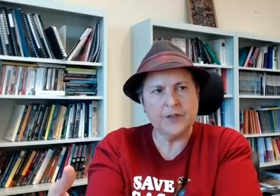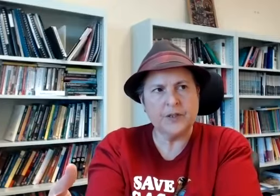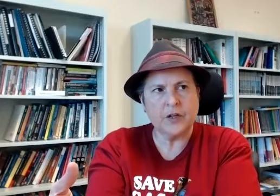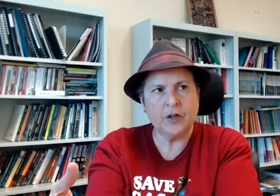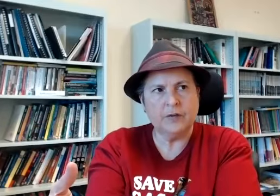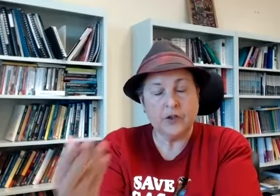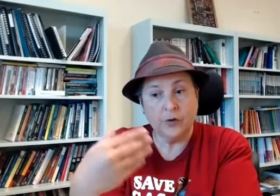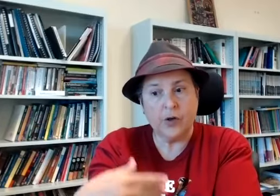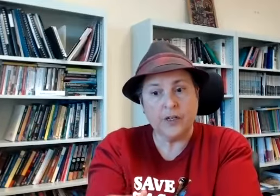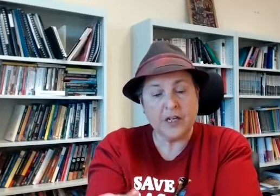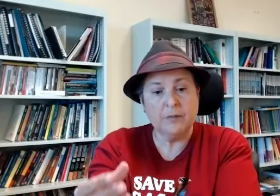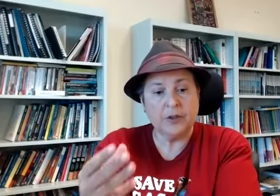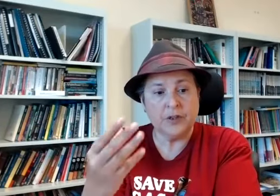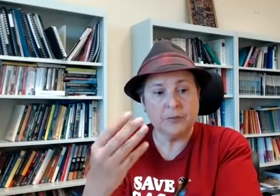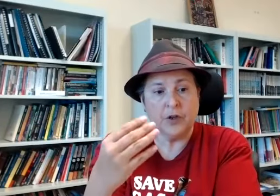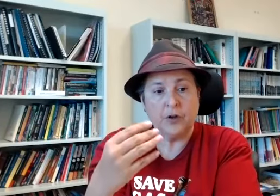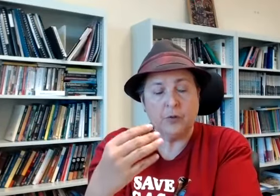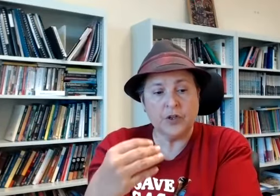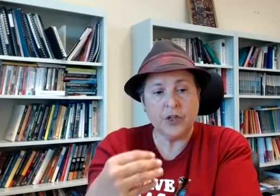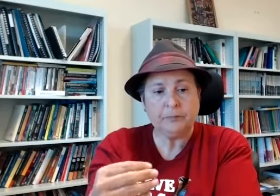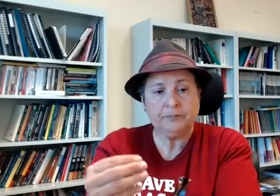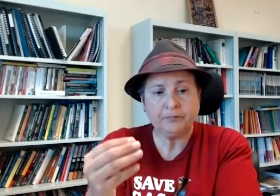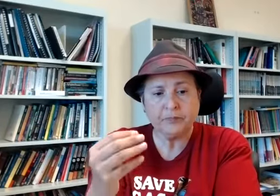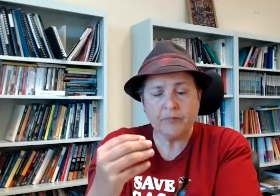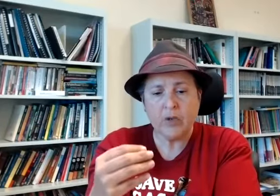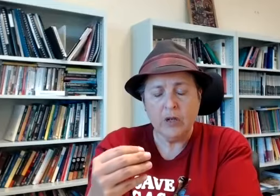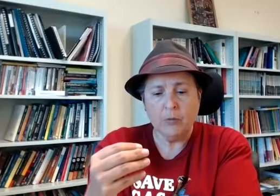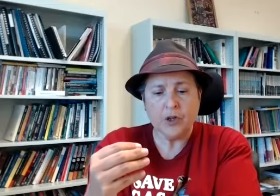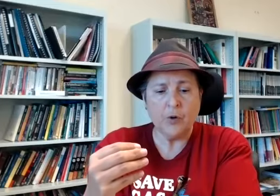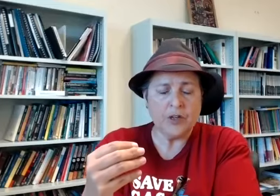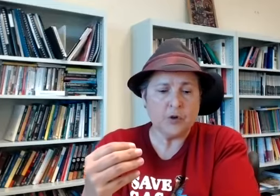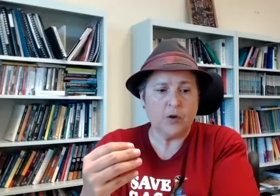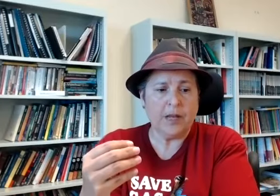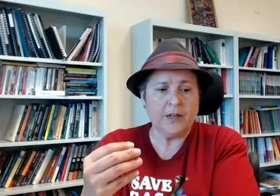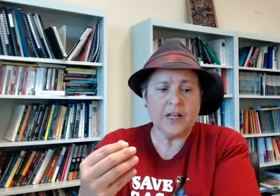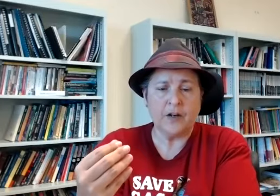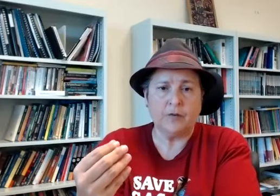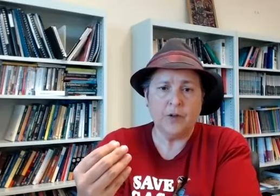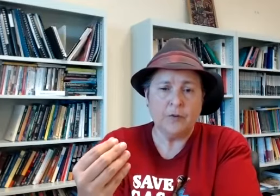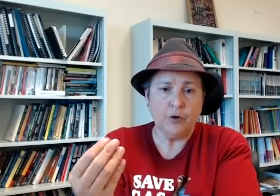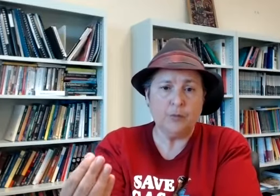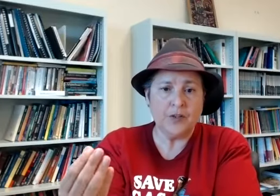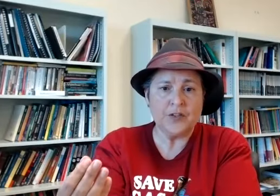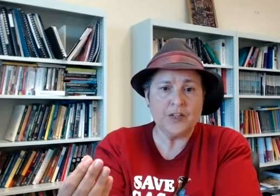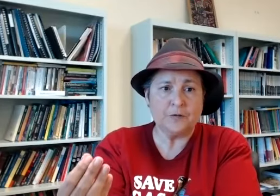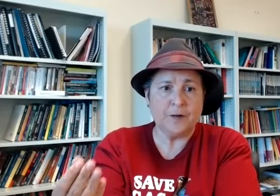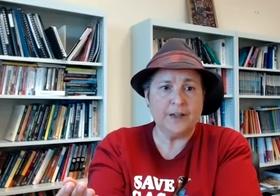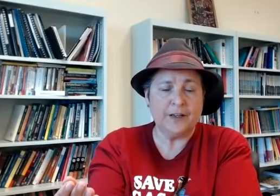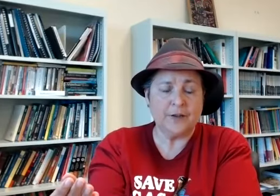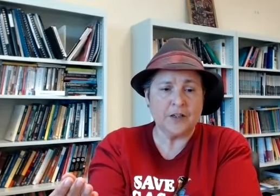this kind of internalized ableism you know which um which i always talk about is that kind of permanent sense of failure it's like